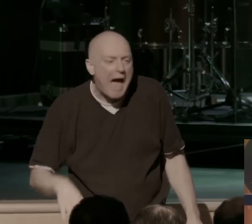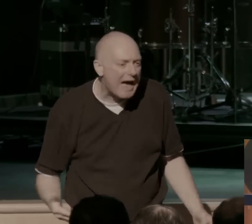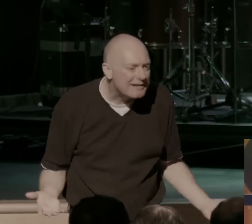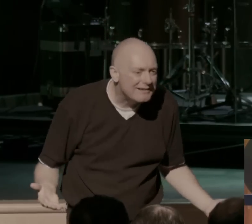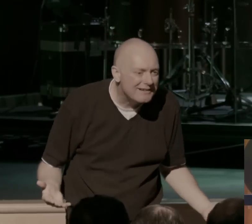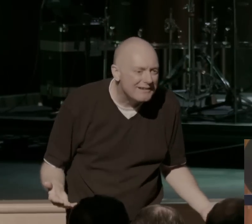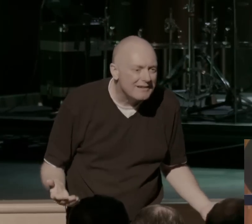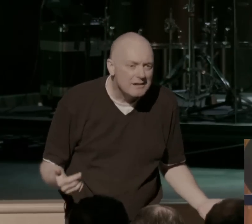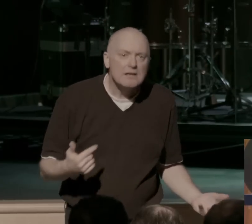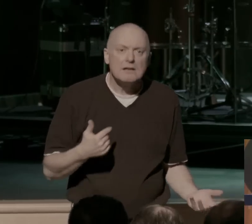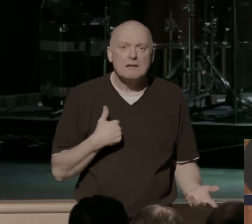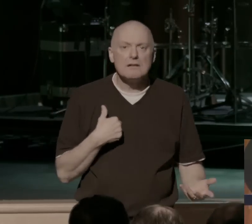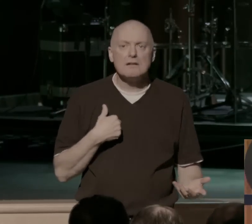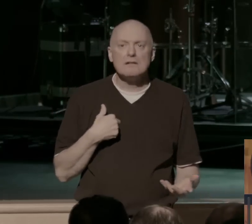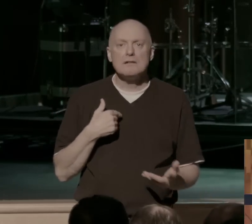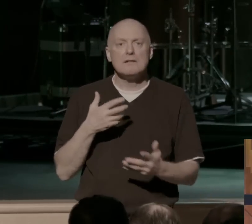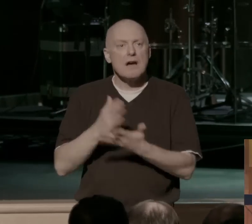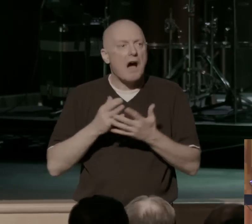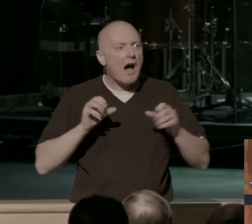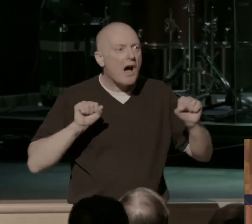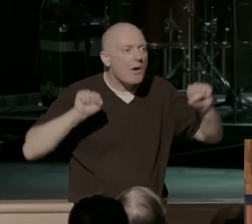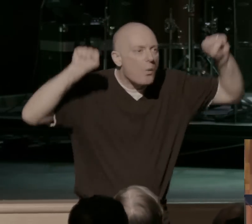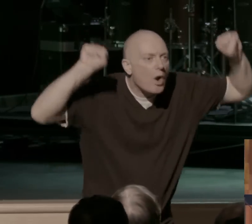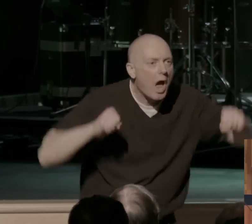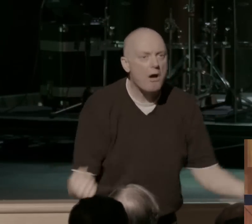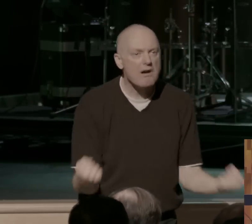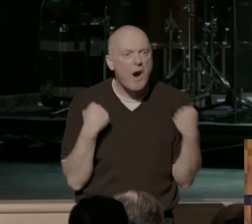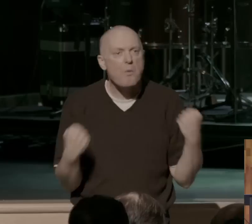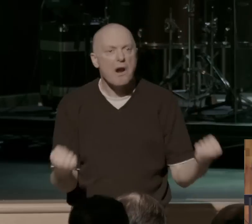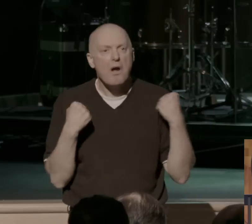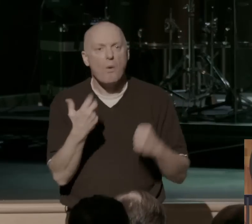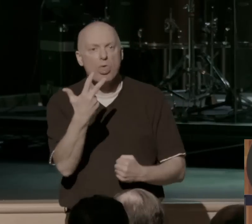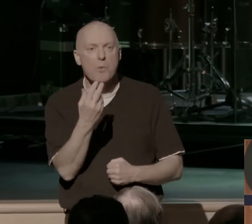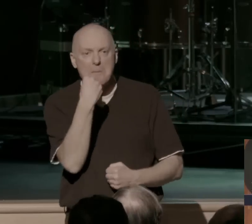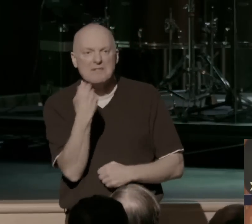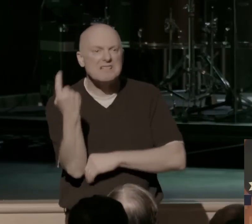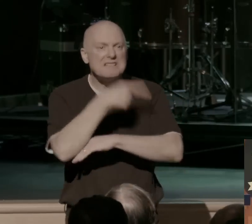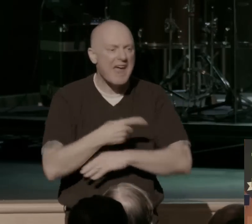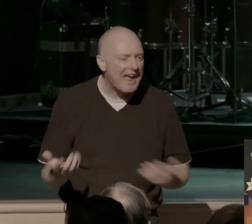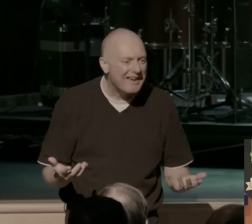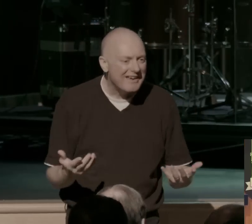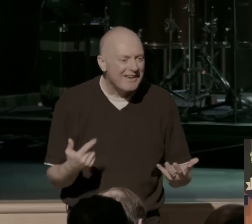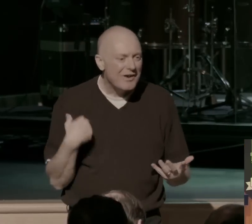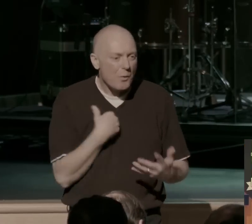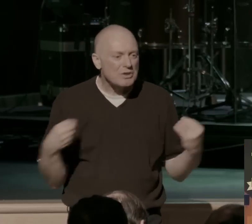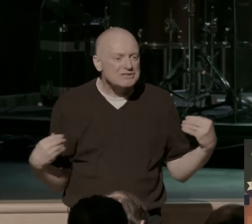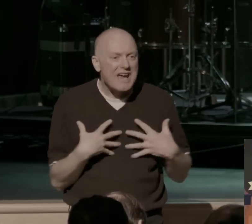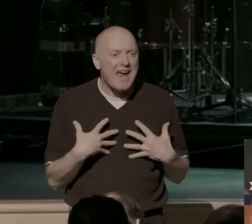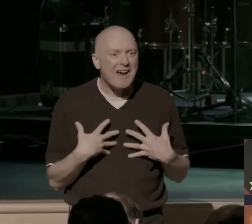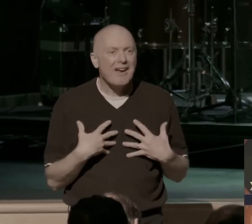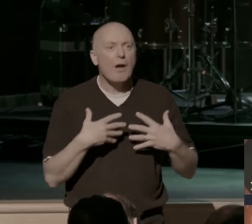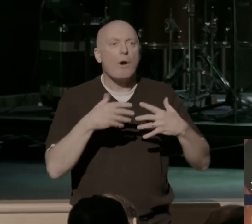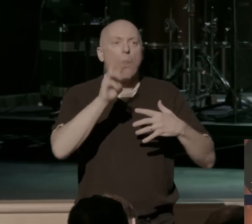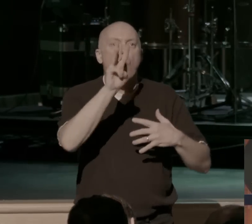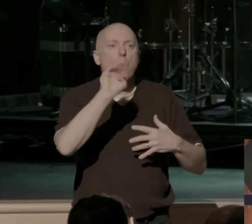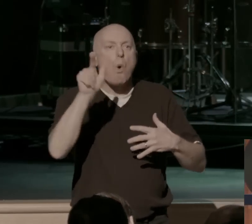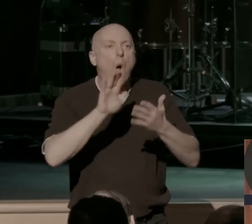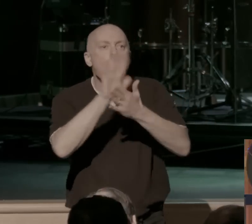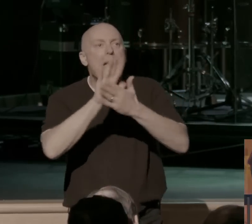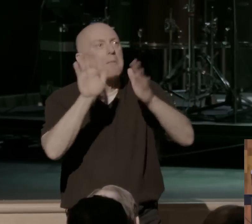You know, I get three squares a day. I get to work out and lift weights. I mean, sure, it's kind of scary sometimes, but, and we, and we're going to put wallpaper up around the walls,